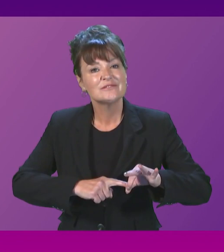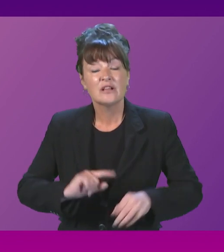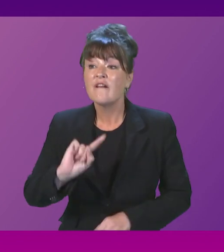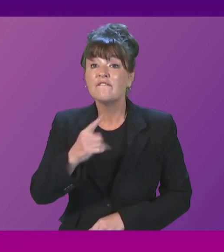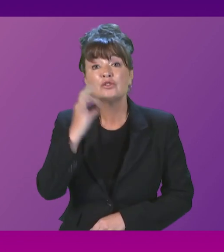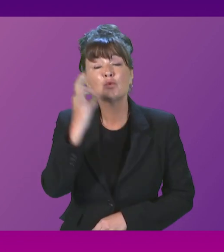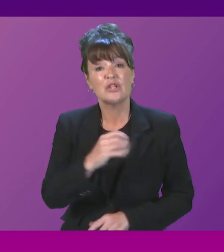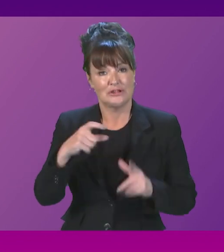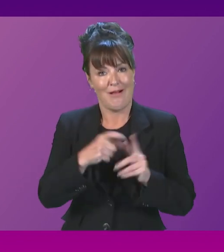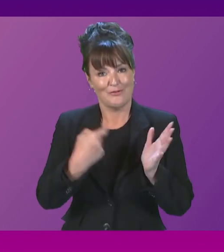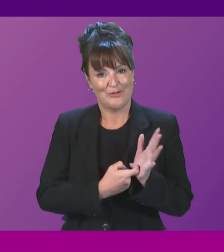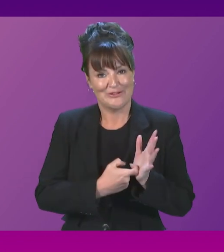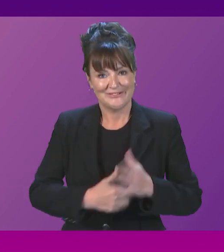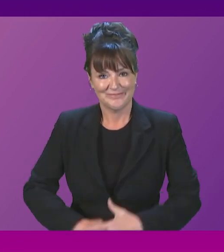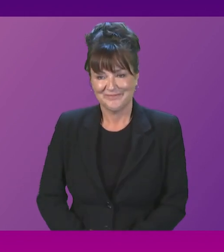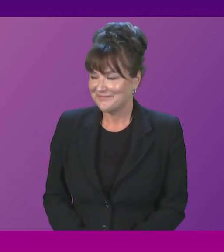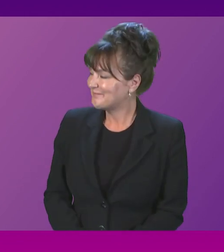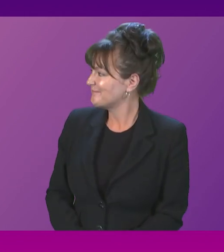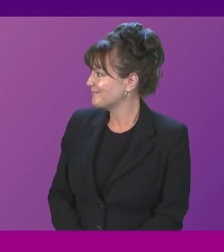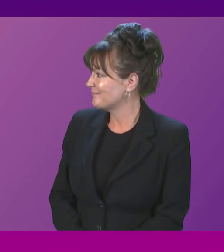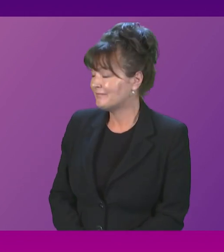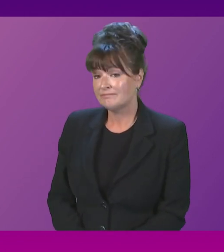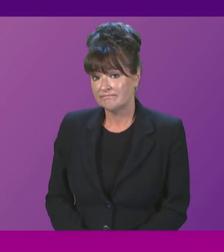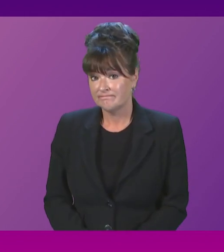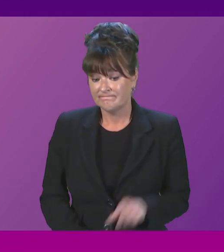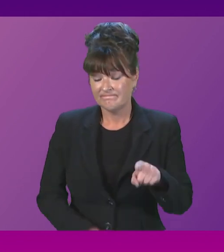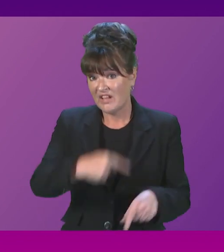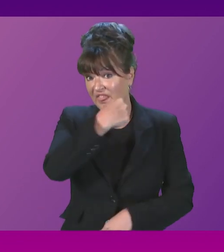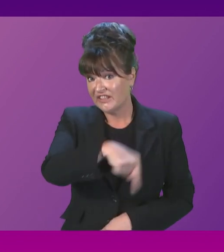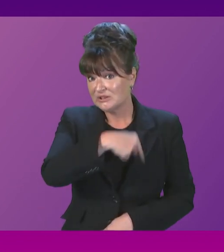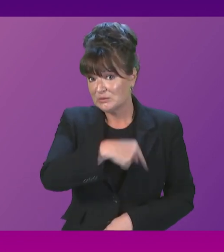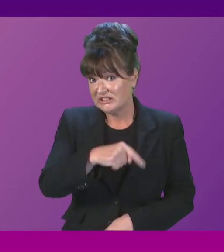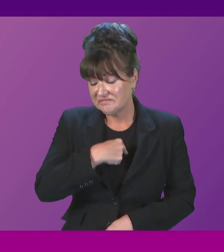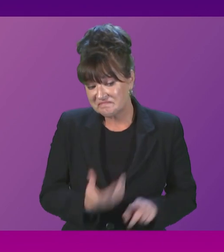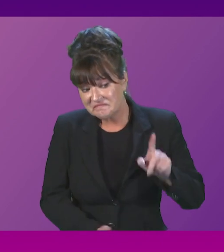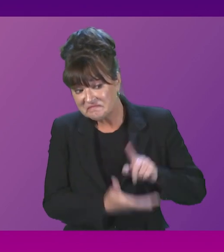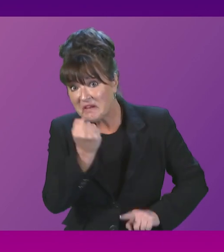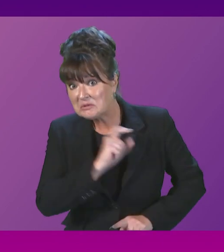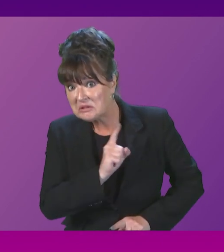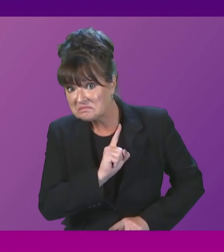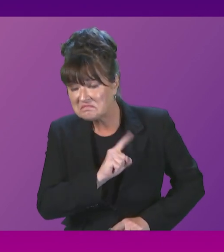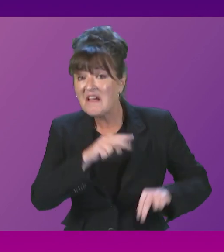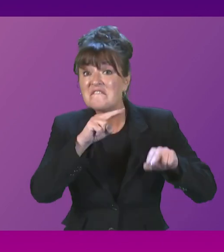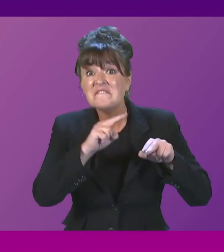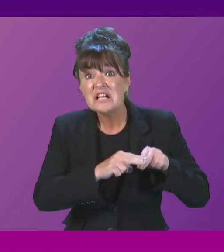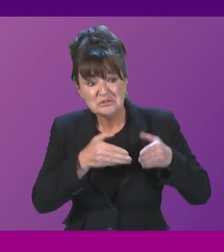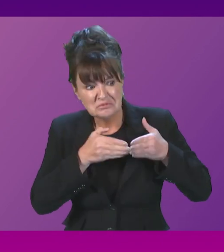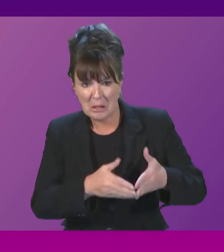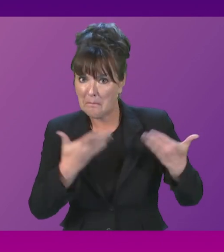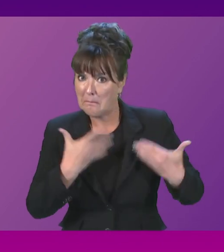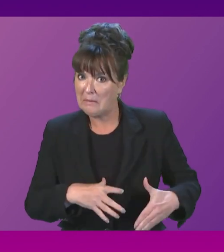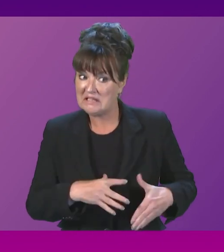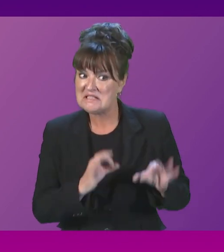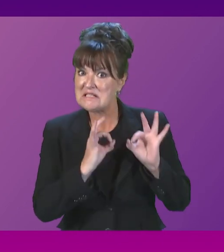very much, Presiding Officer. This week, it emerged that Ferguson's shipyard had received preferential treatment from